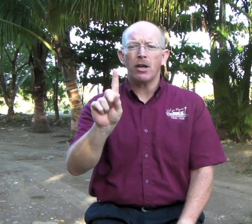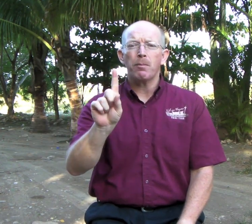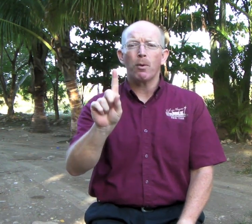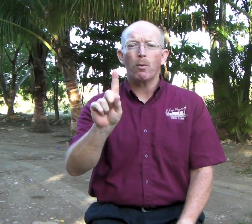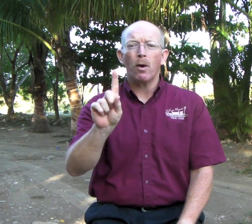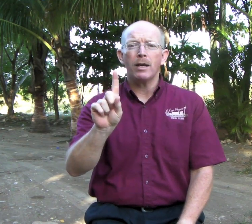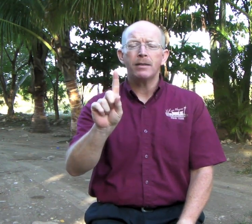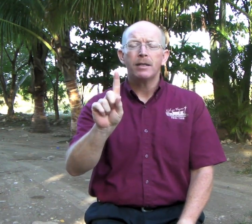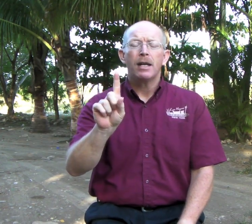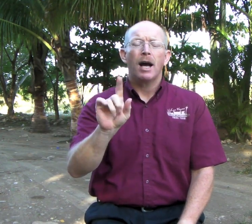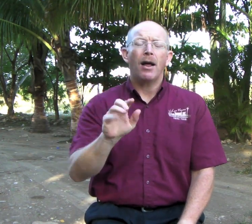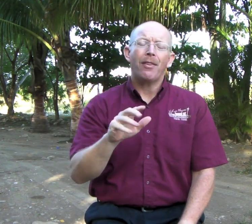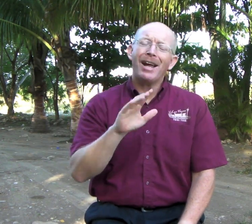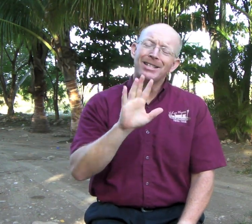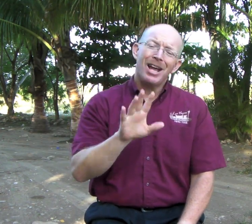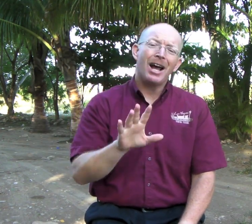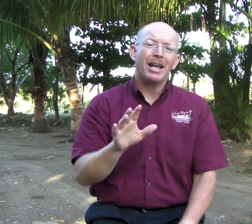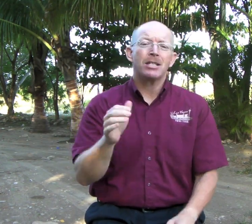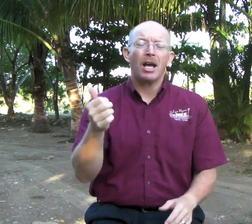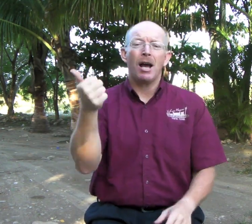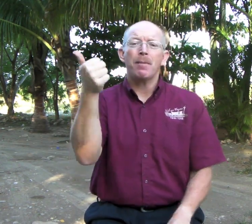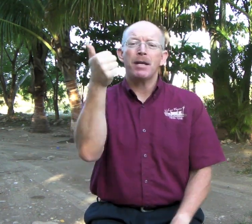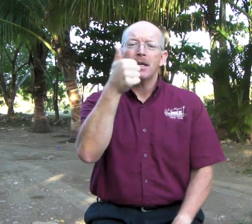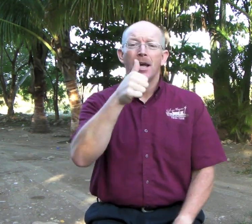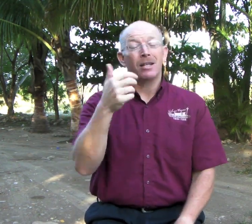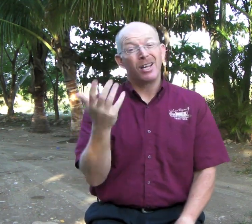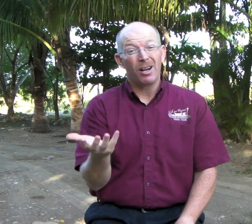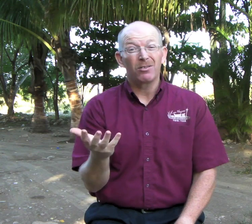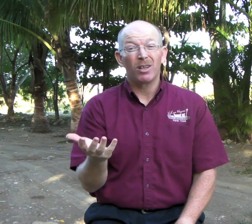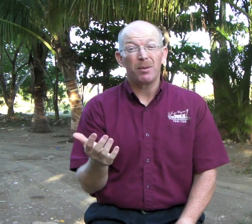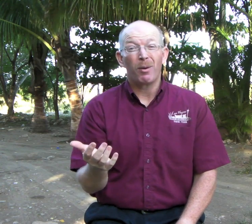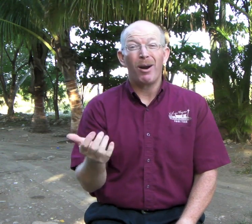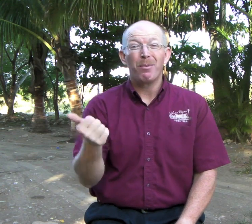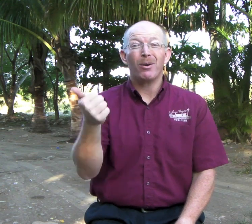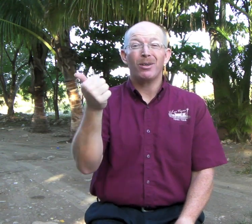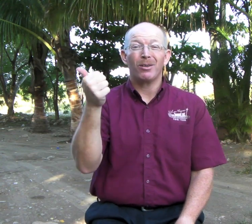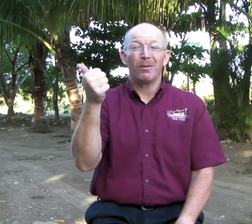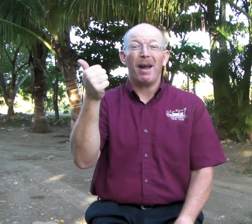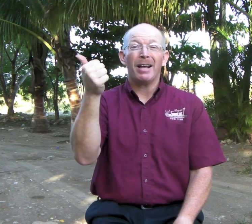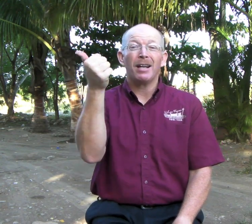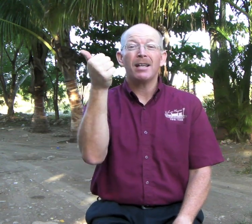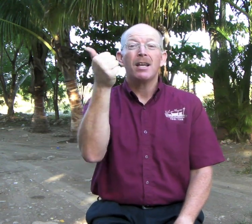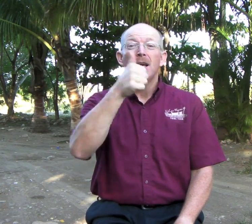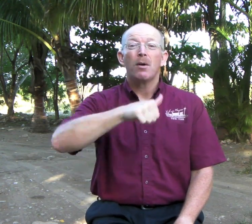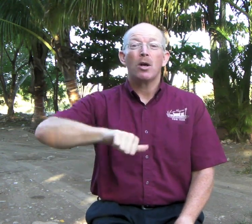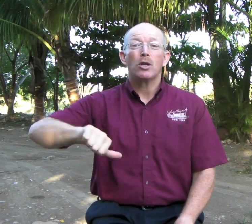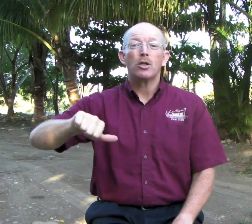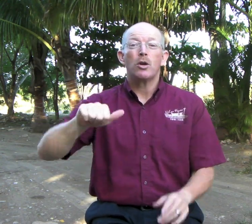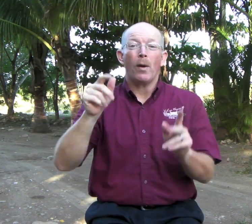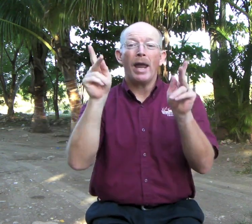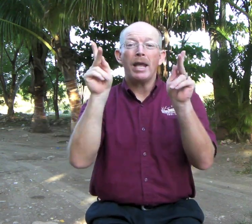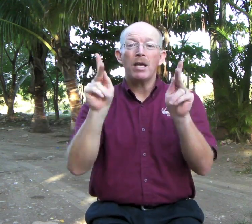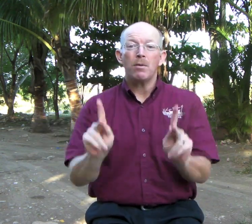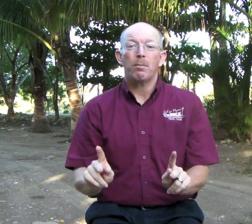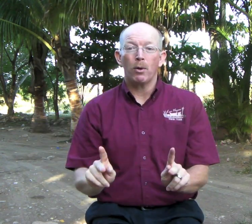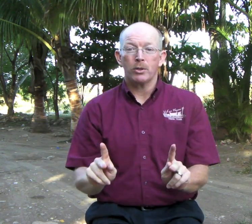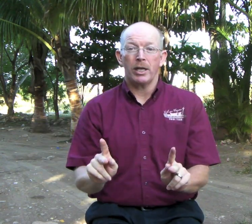number one. That's not as common and it's not really proper grammatically. You do any person.